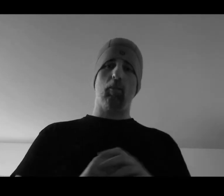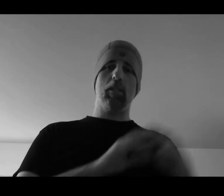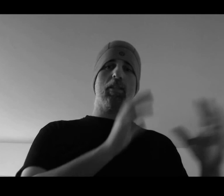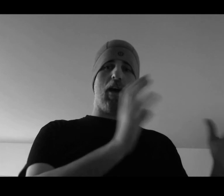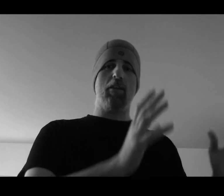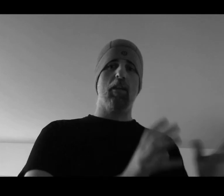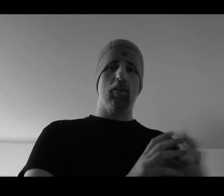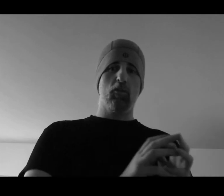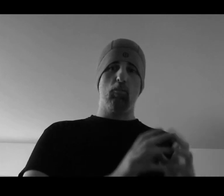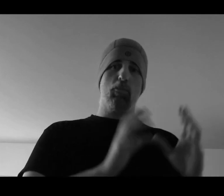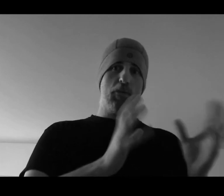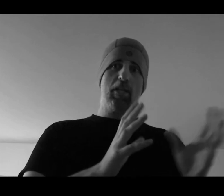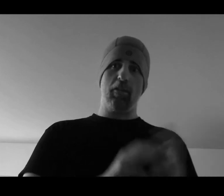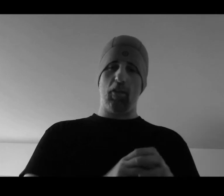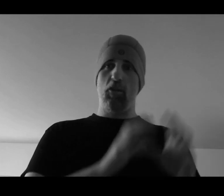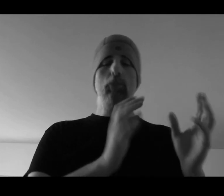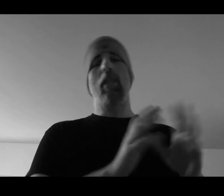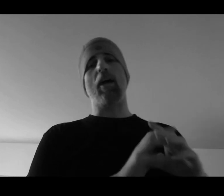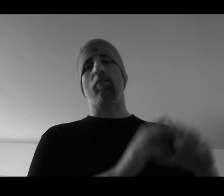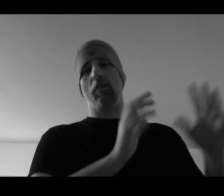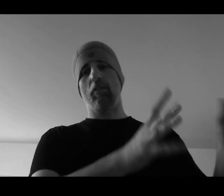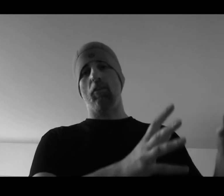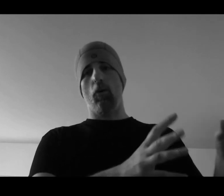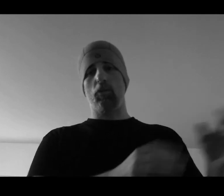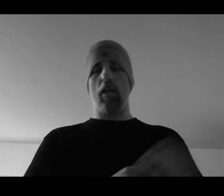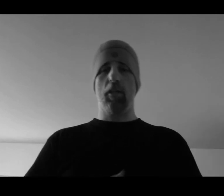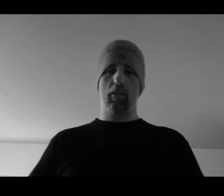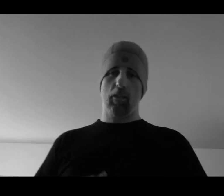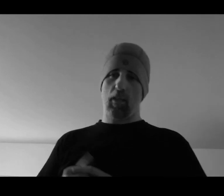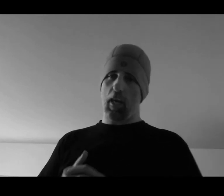be done to breathe new life into those areas of the game.